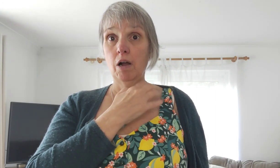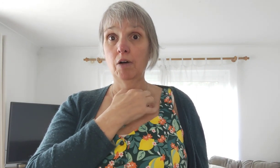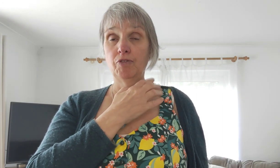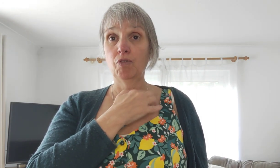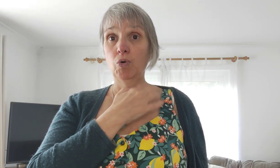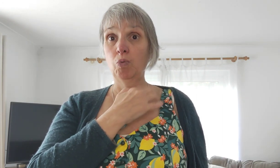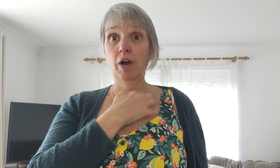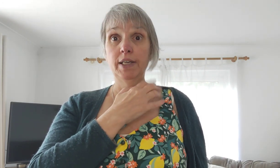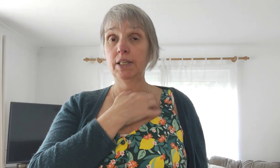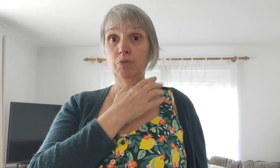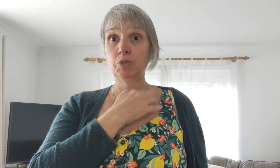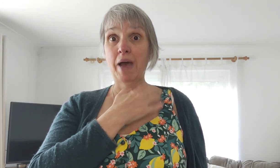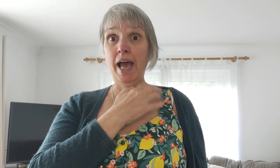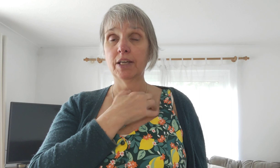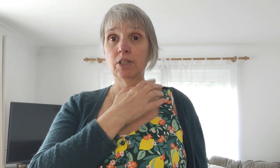after all after what i did was bad